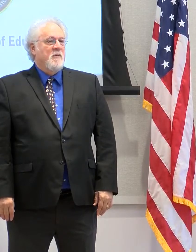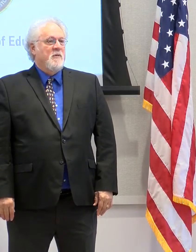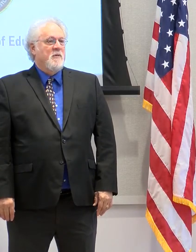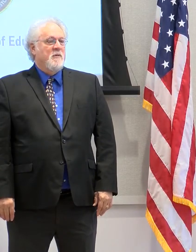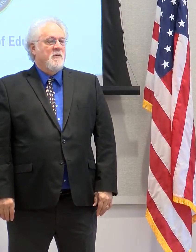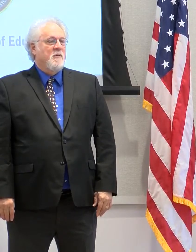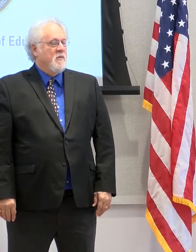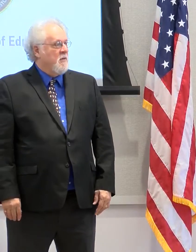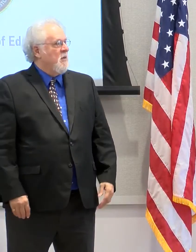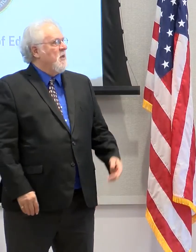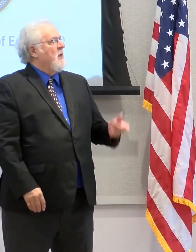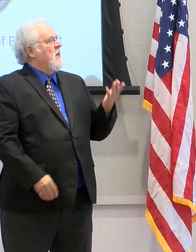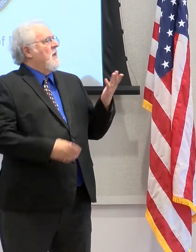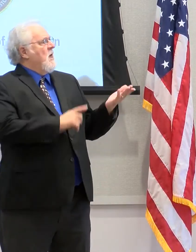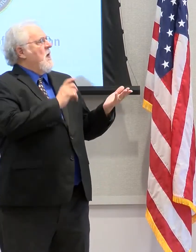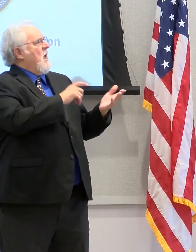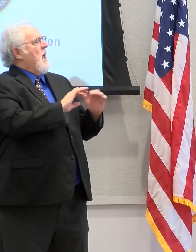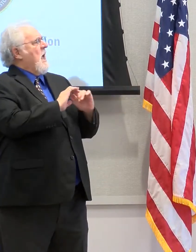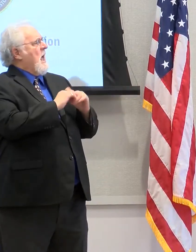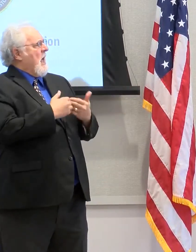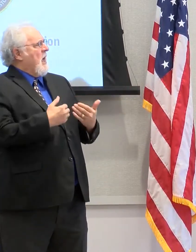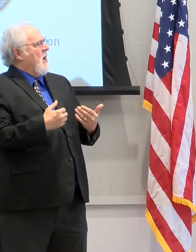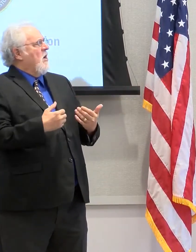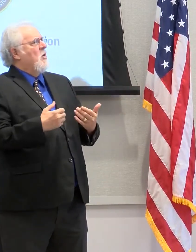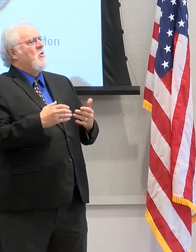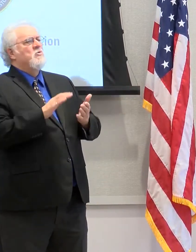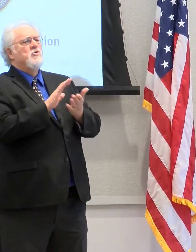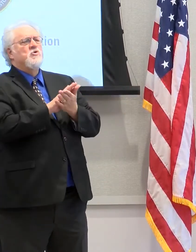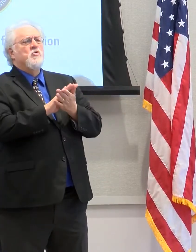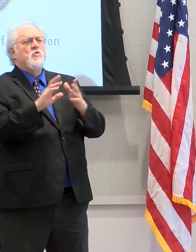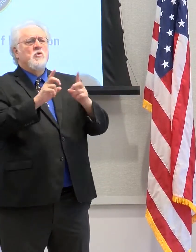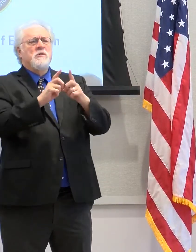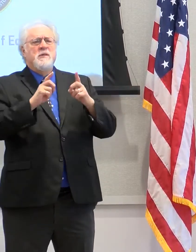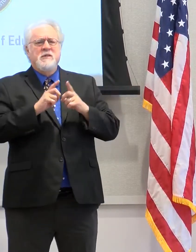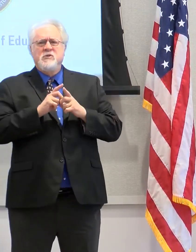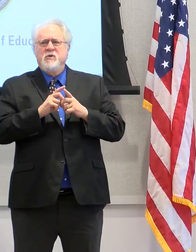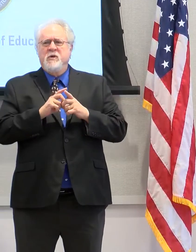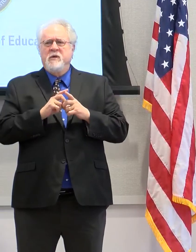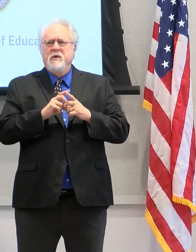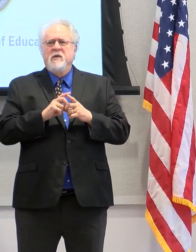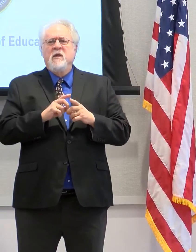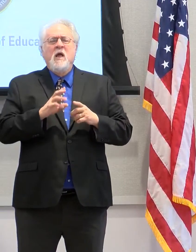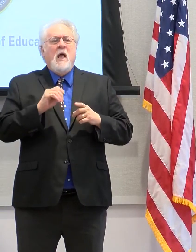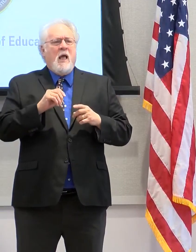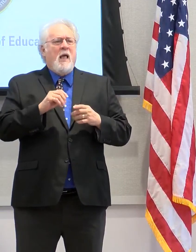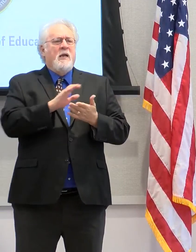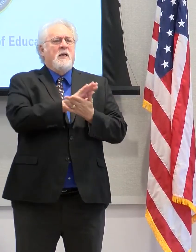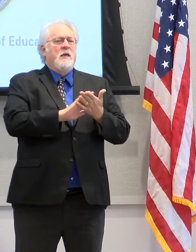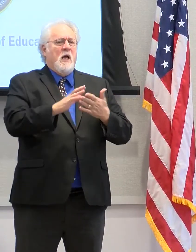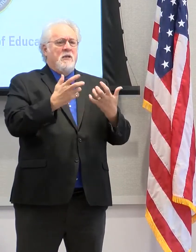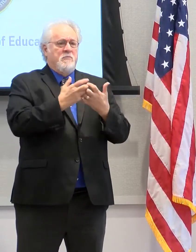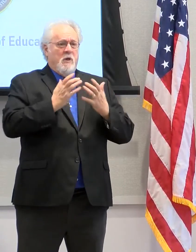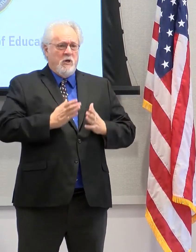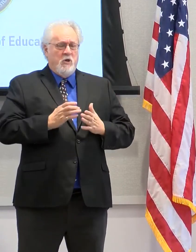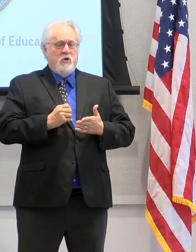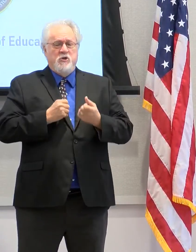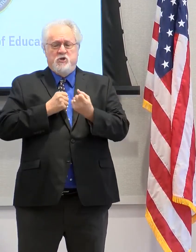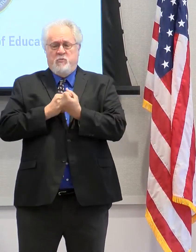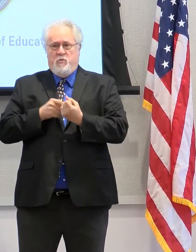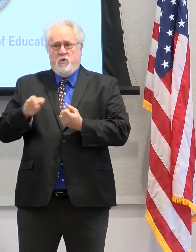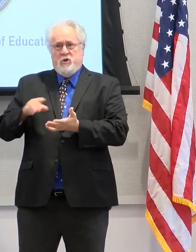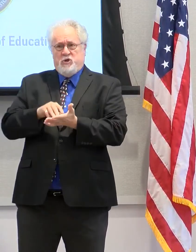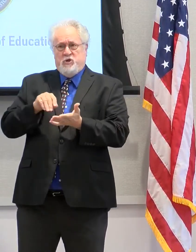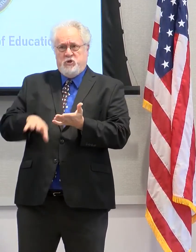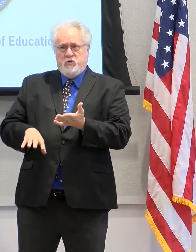So Ben, your question, how has the school district and post-secondary partners supported student learning